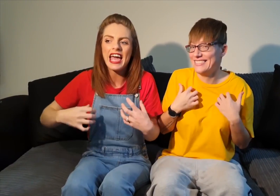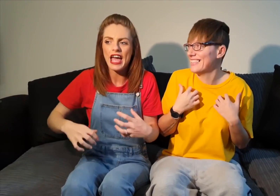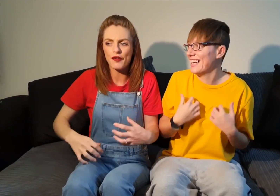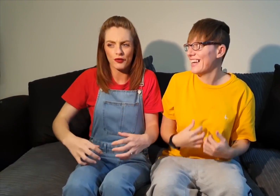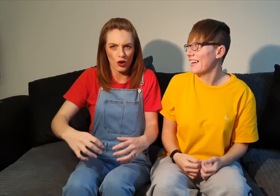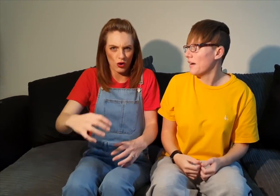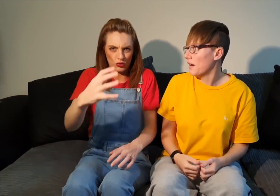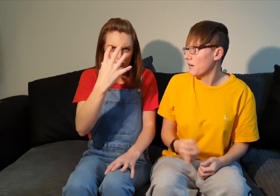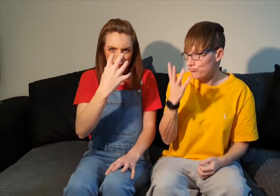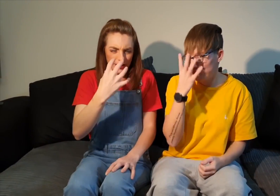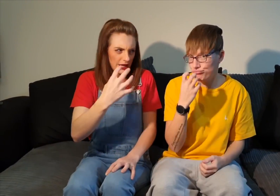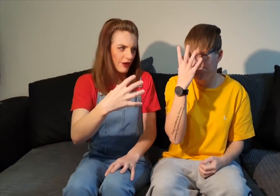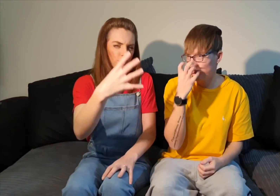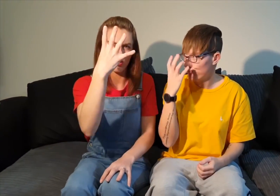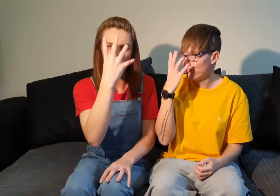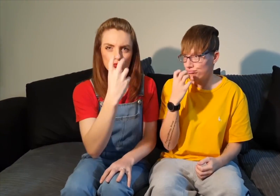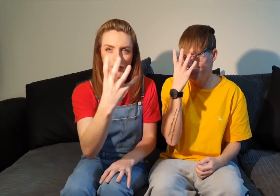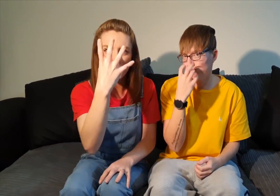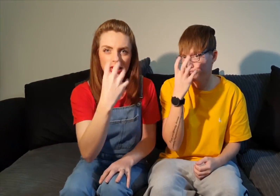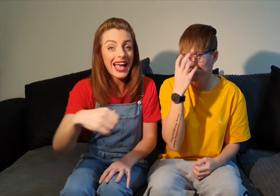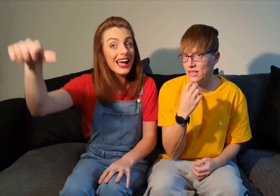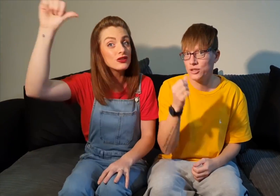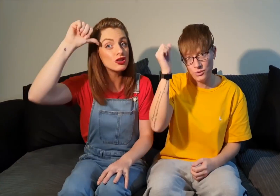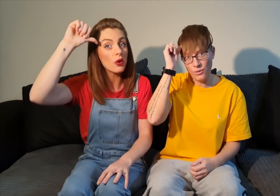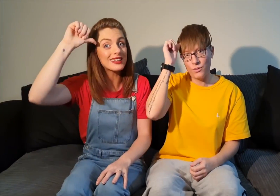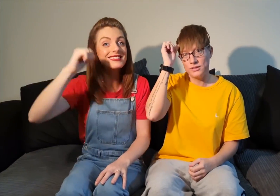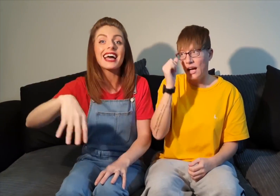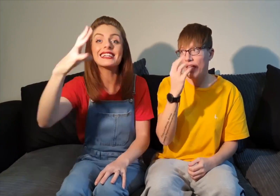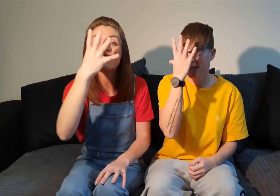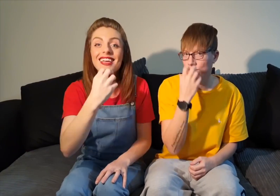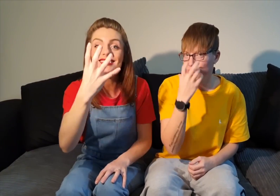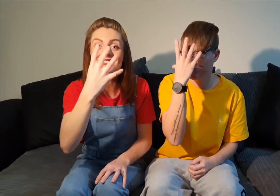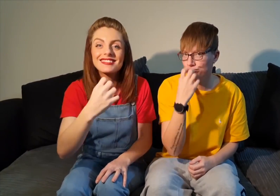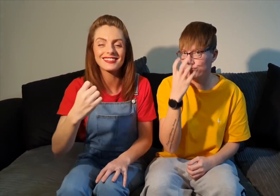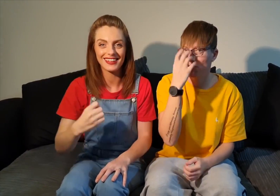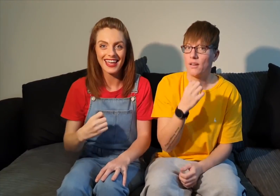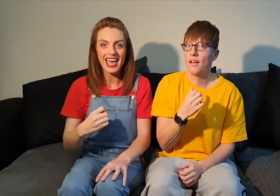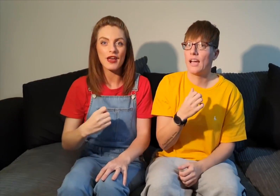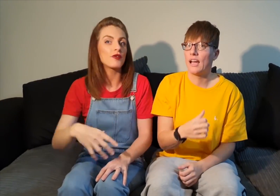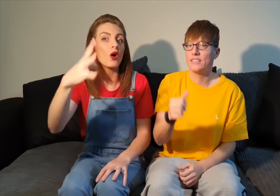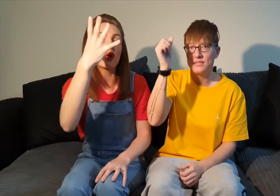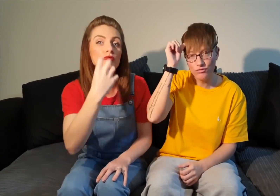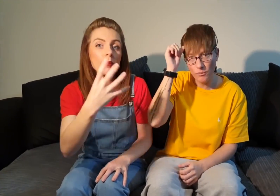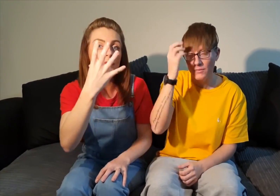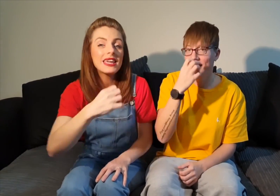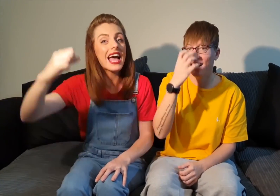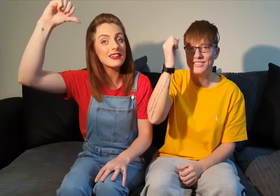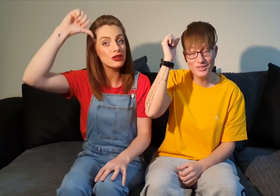If you're grumpy. If you're grumpy and you know it, sign like this. If you're grumpy and you